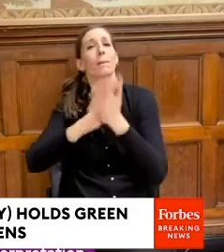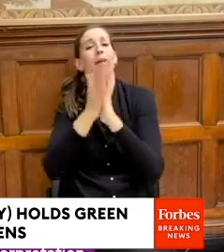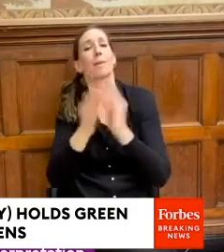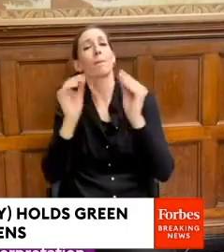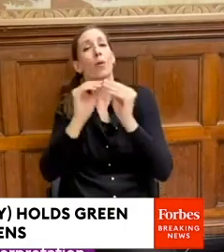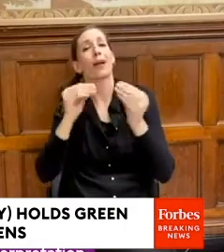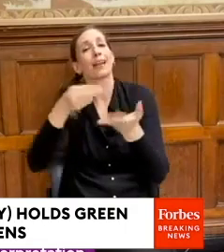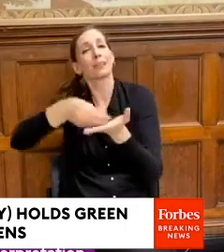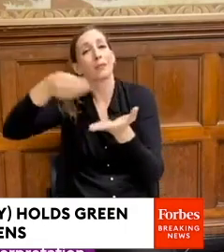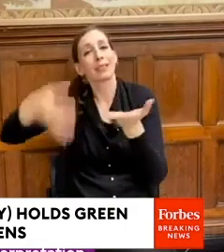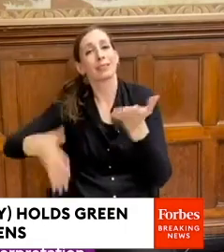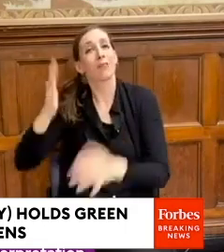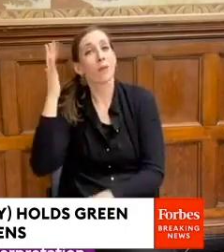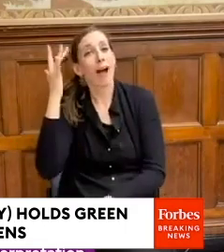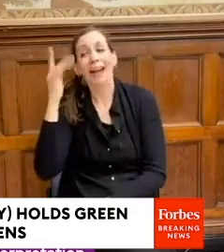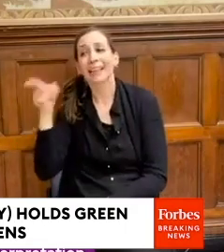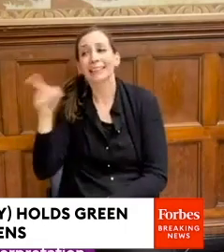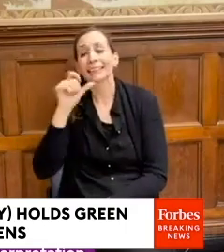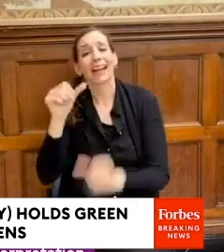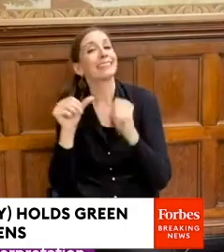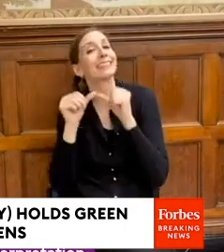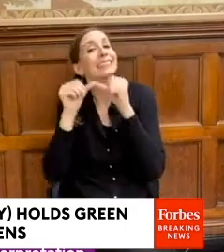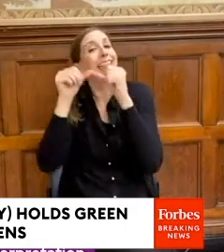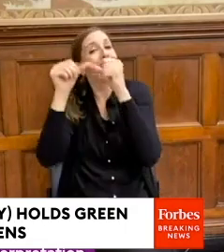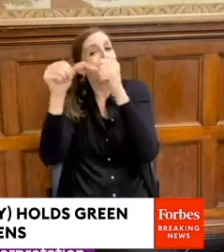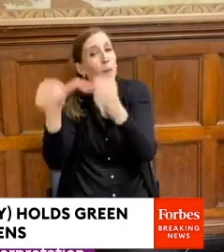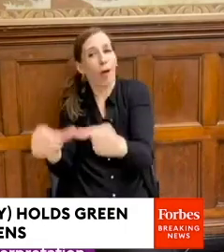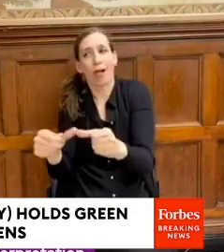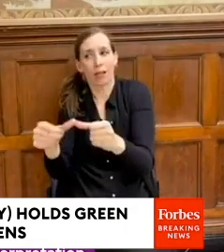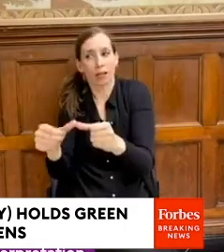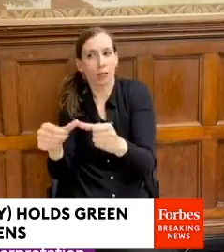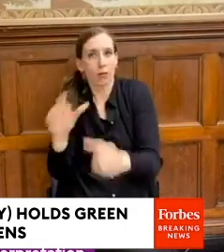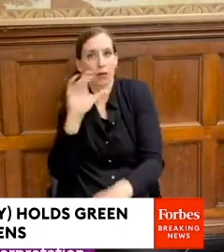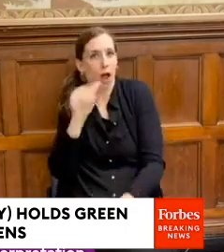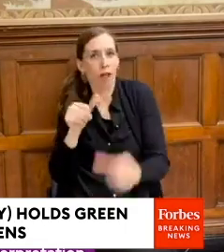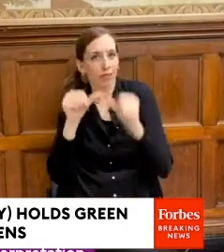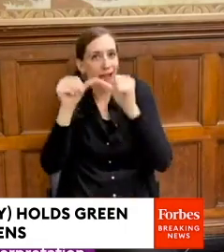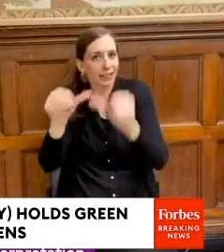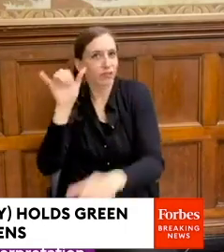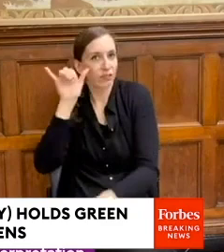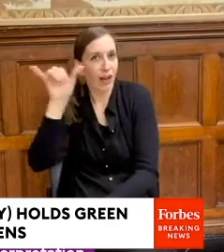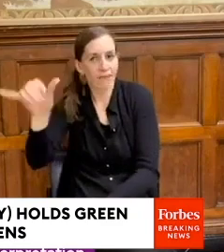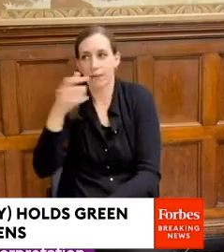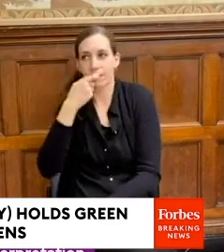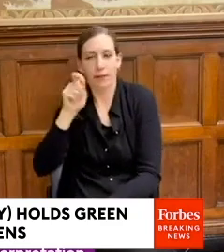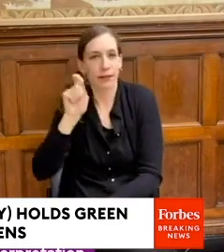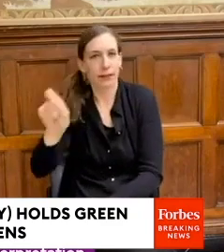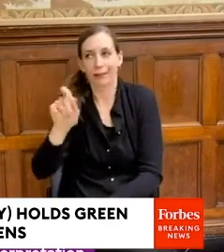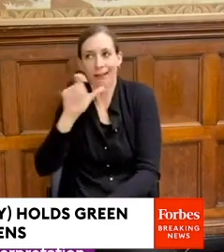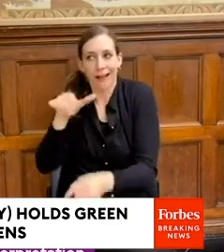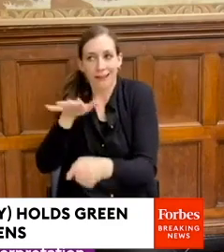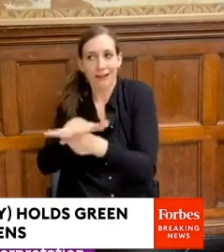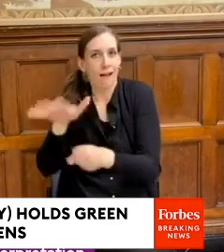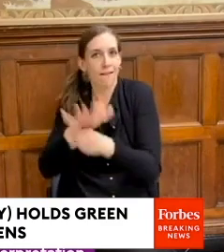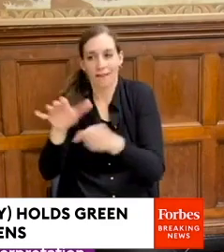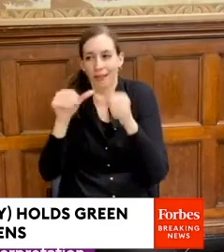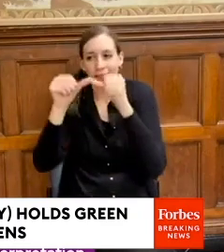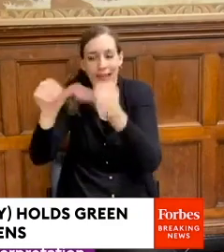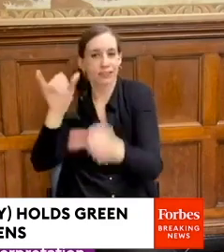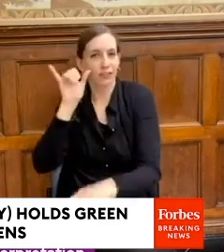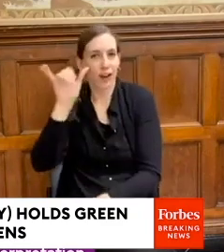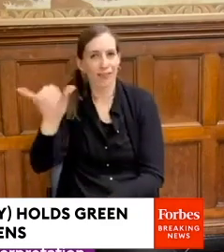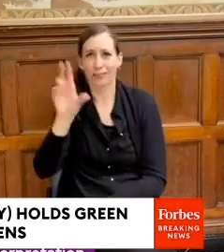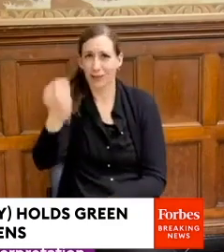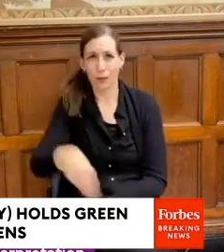sustainable supply of energy, period. There's not enough. And it's finite,